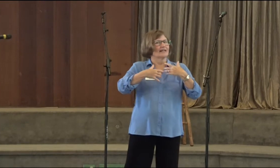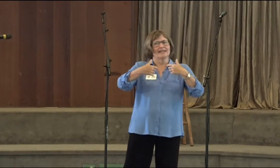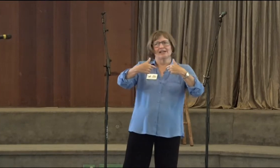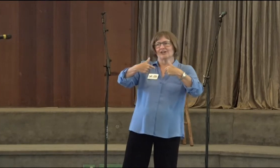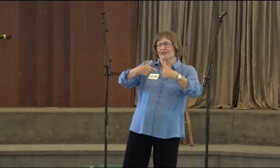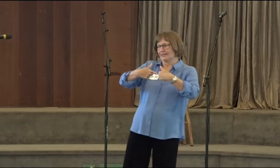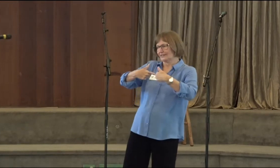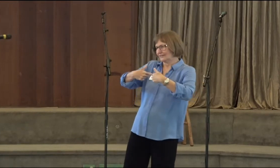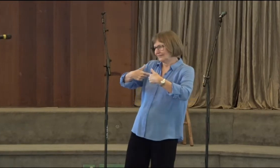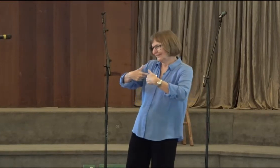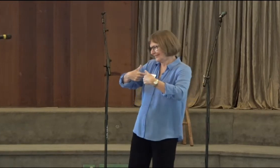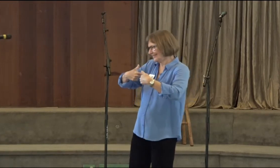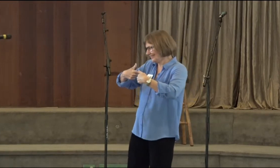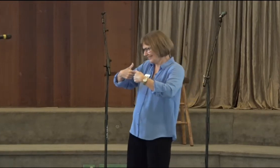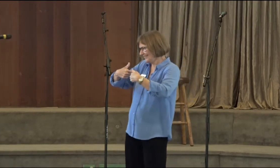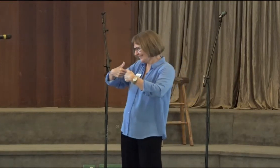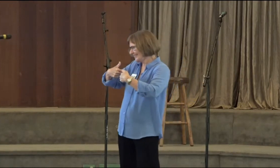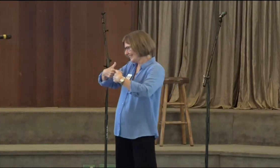here.